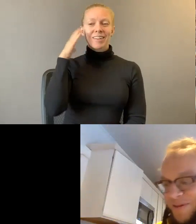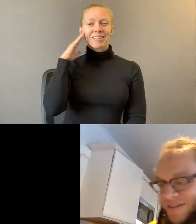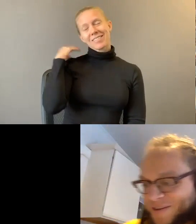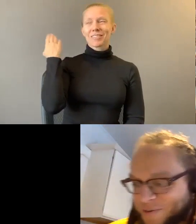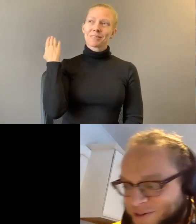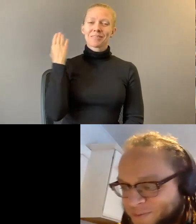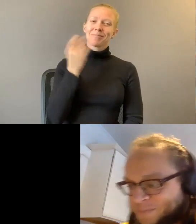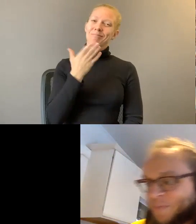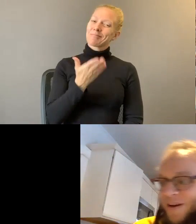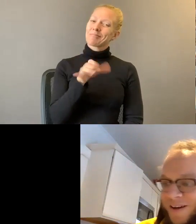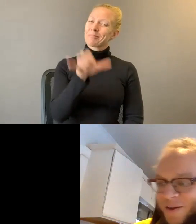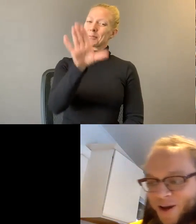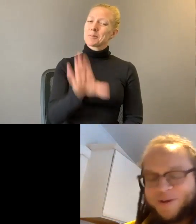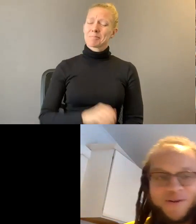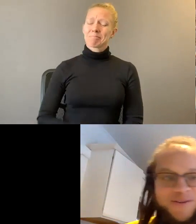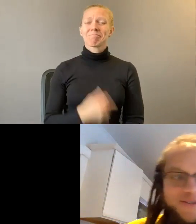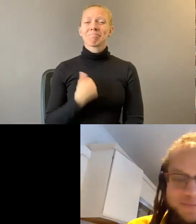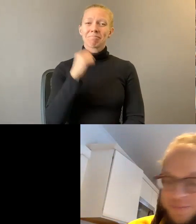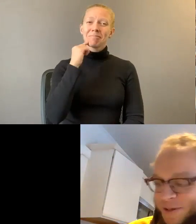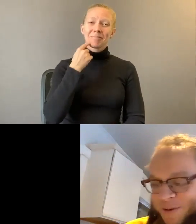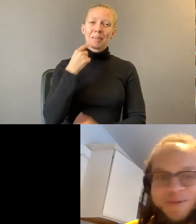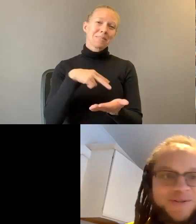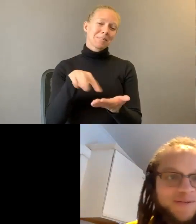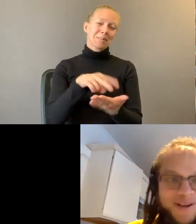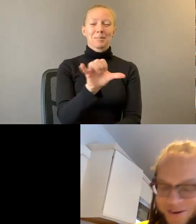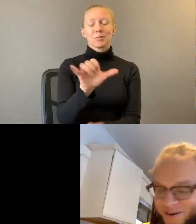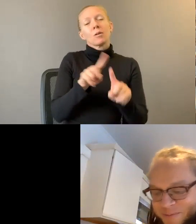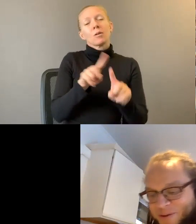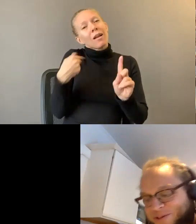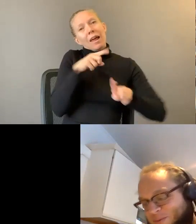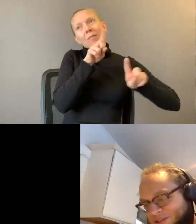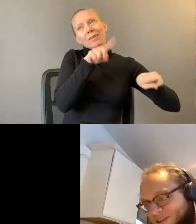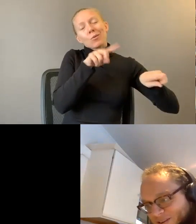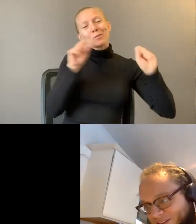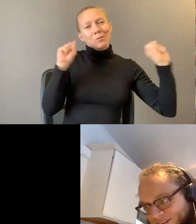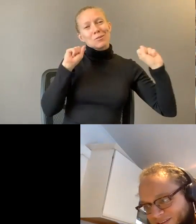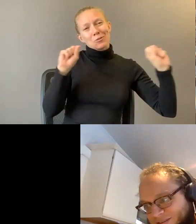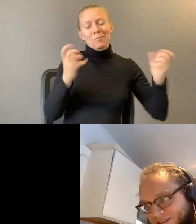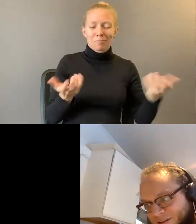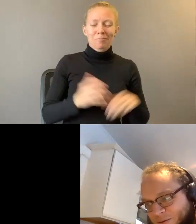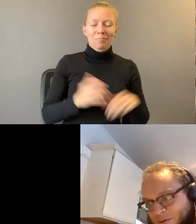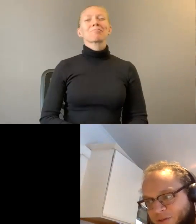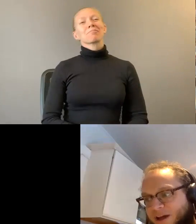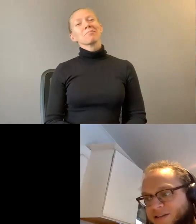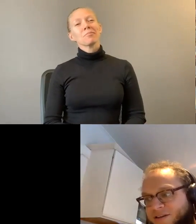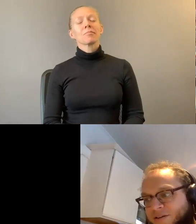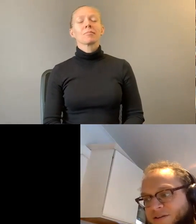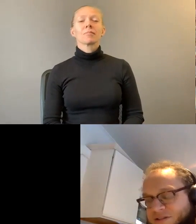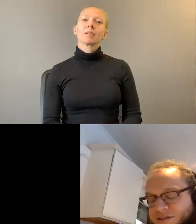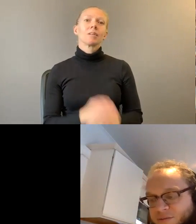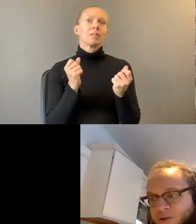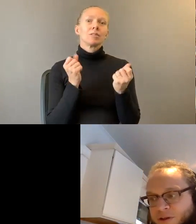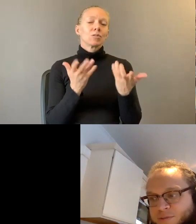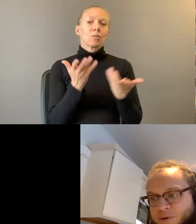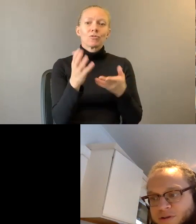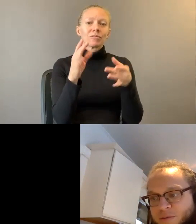Yeah, I missed the dance floor too. Although I have been going to the gym. So I'm still getting my cardio in. There is so much there that, you know, there are lines there